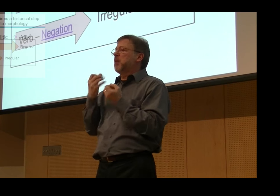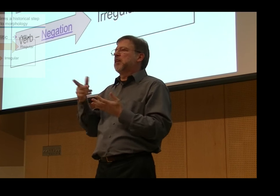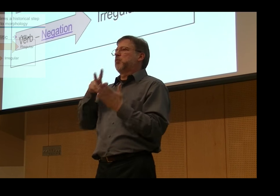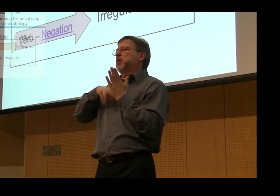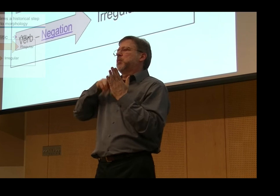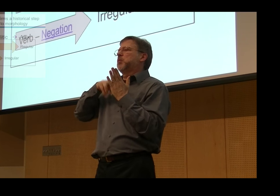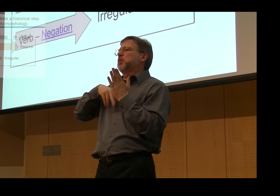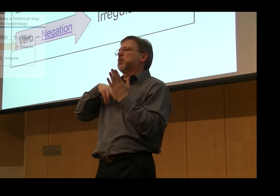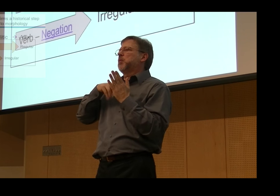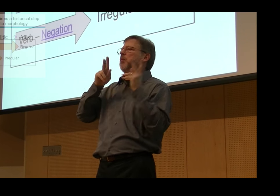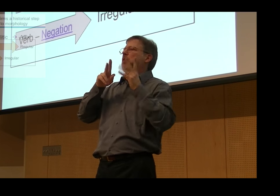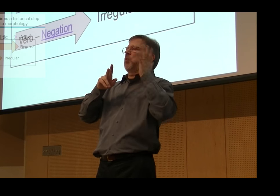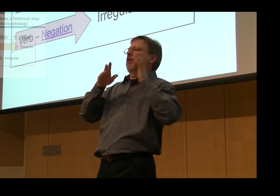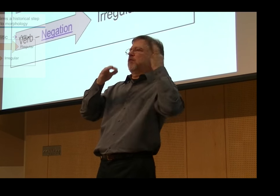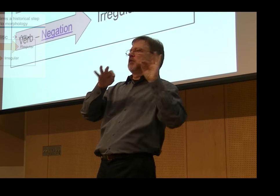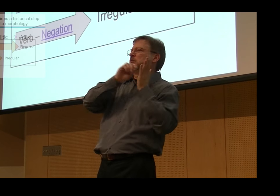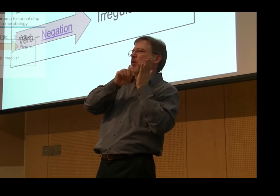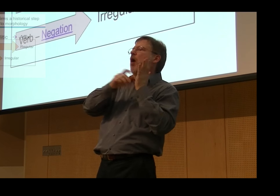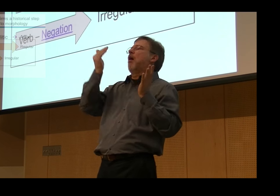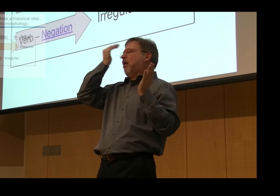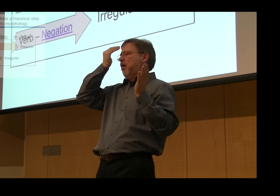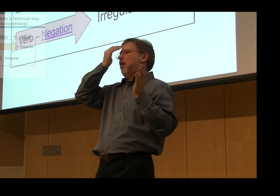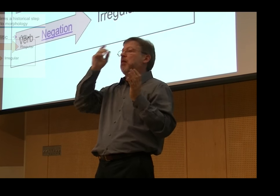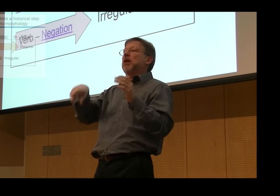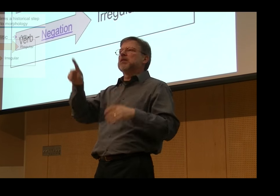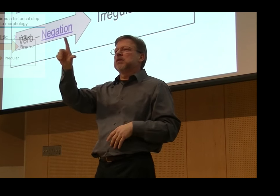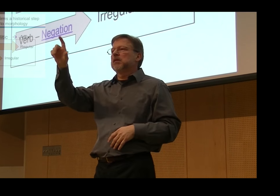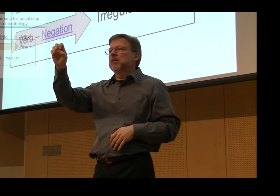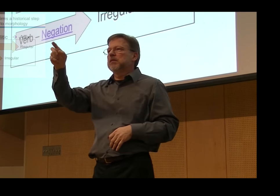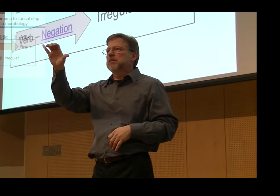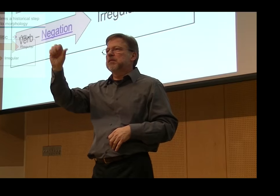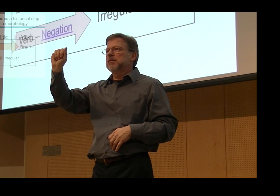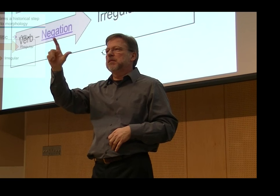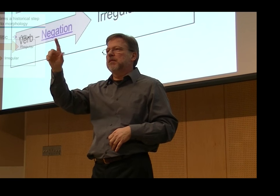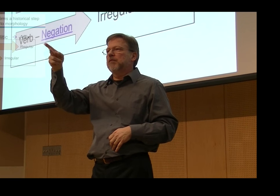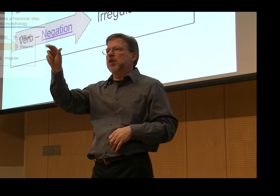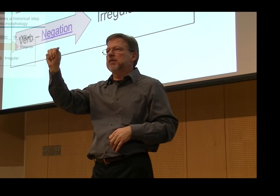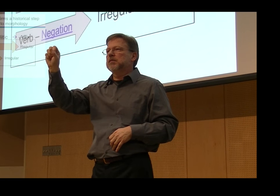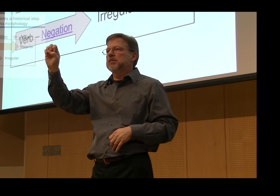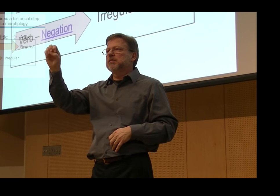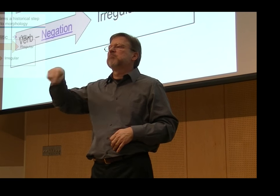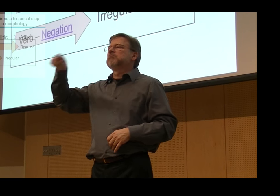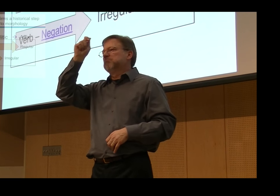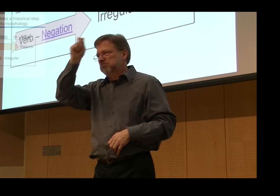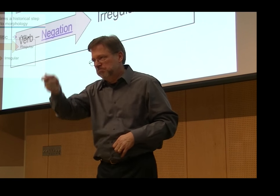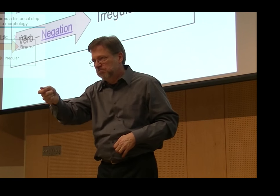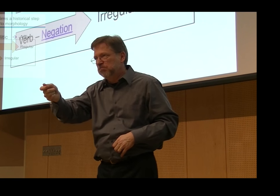What's fascinating is how it wasn't, it wasn't that there were many people that conspired